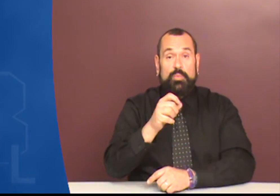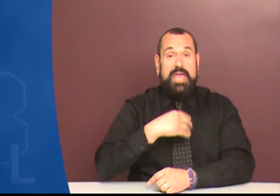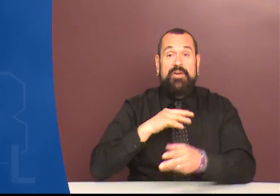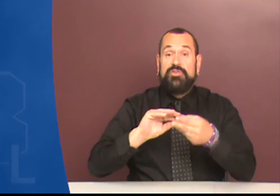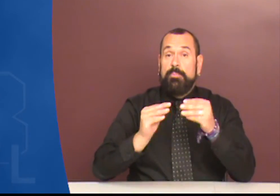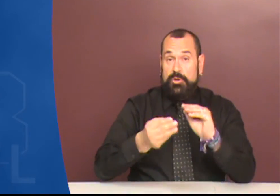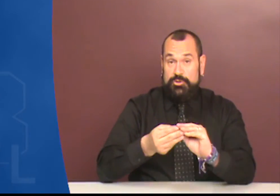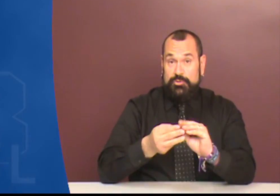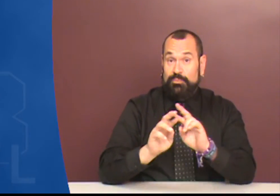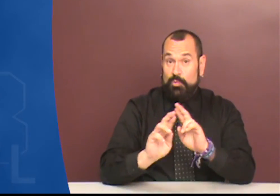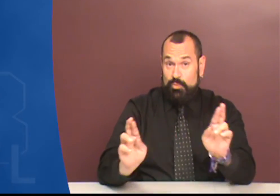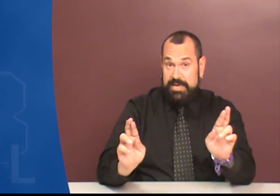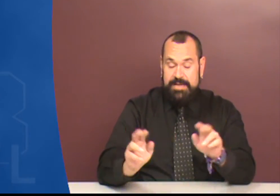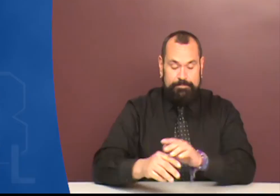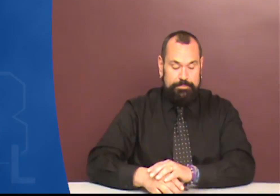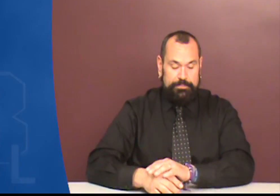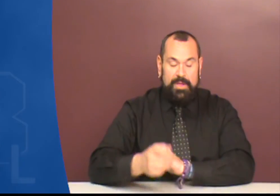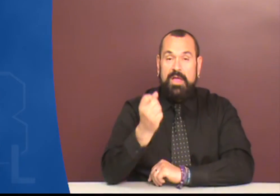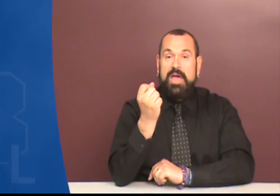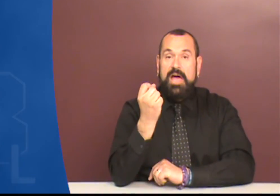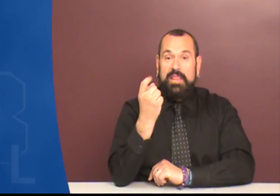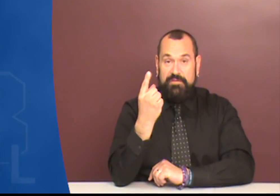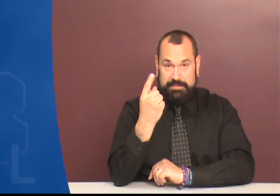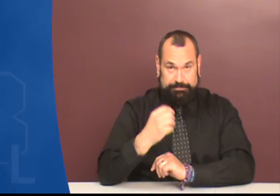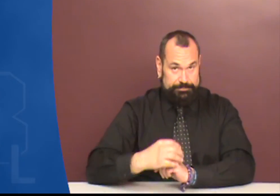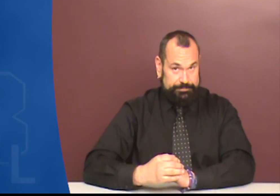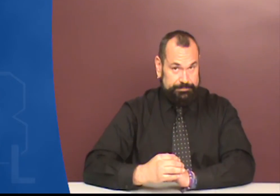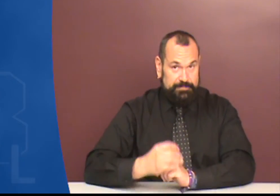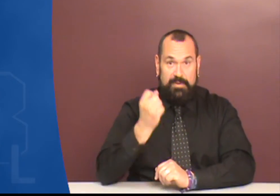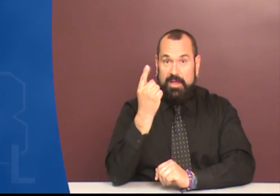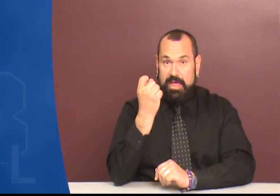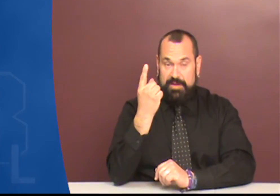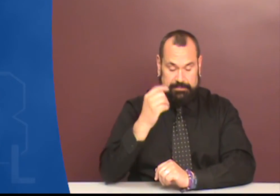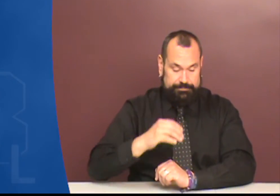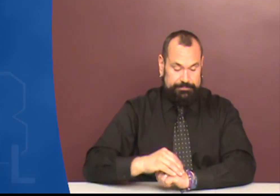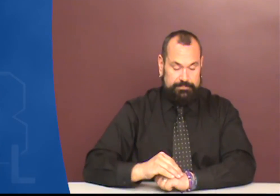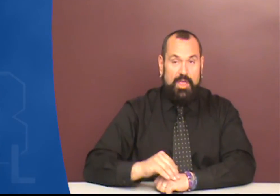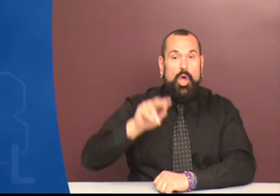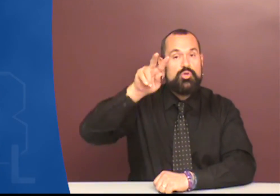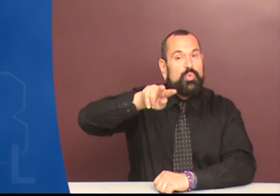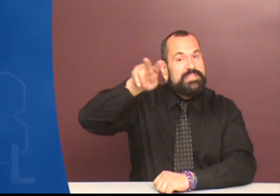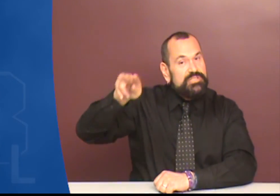we have numbers ready 11 11 22